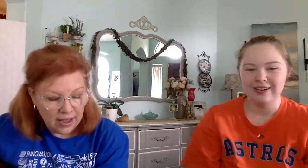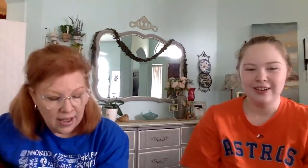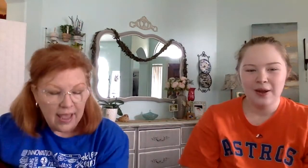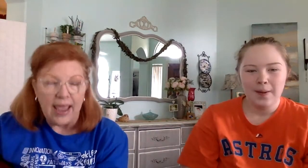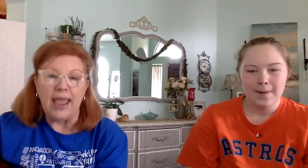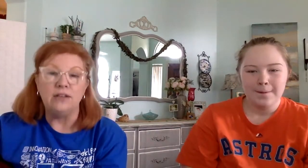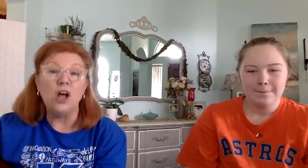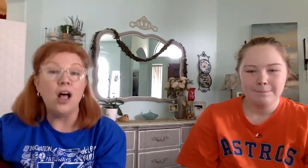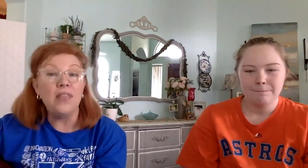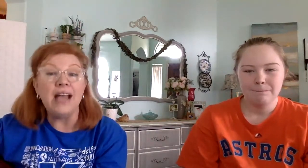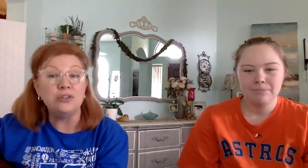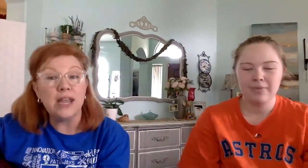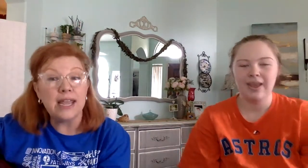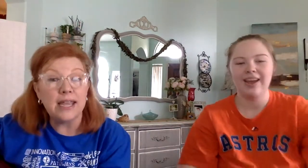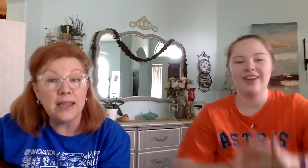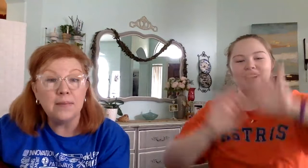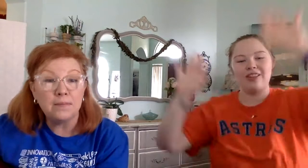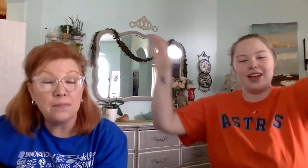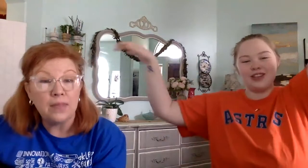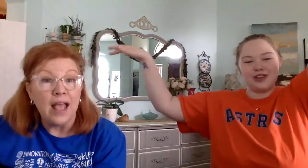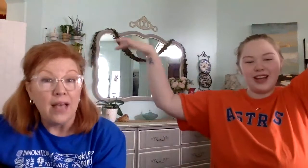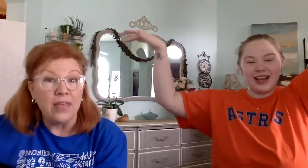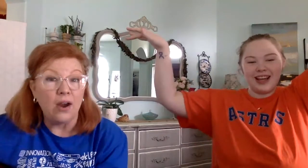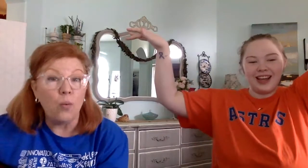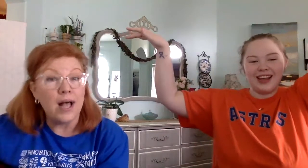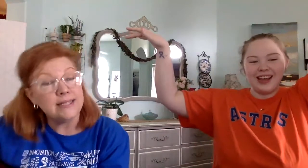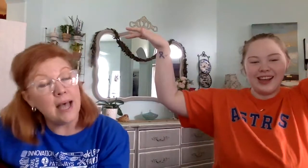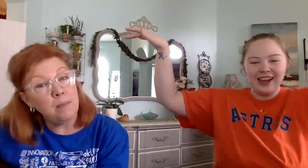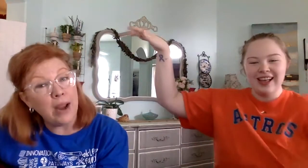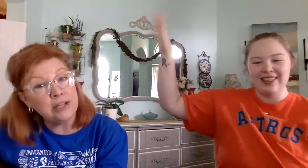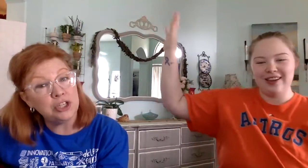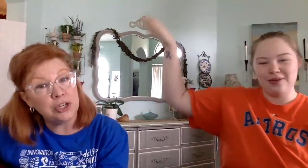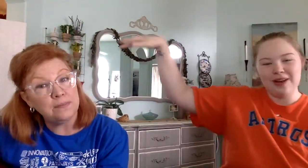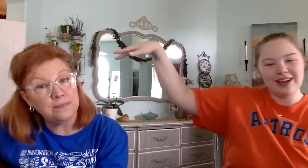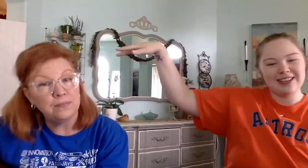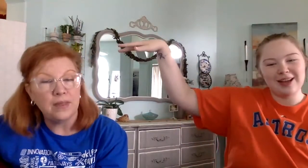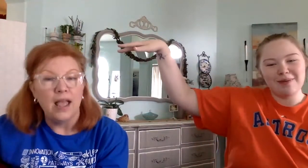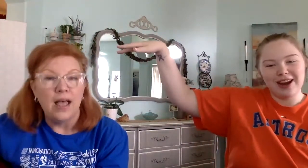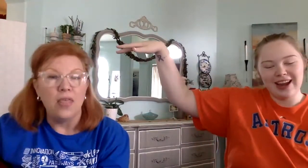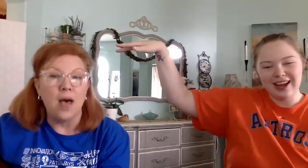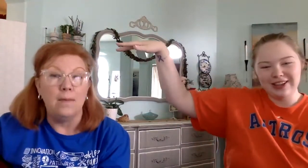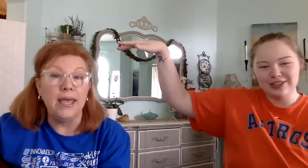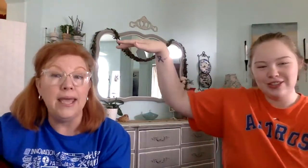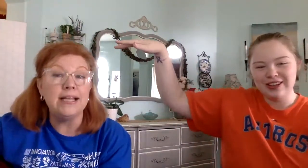And on that tree, there was a branch, the biggest